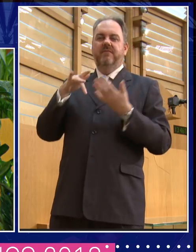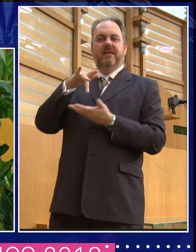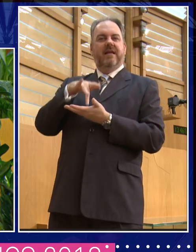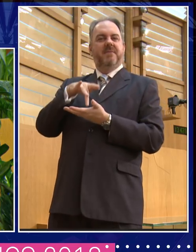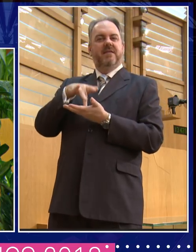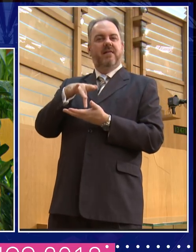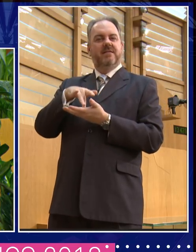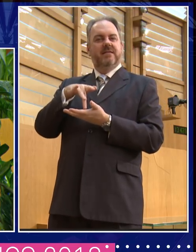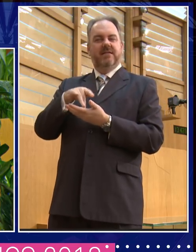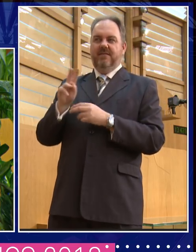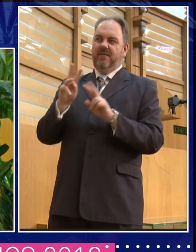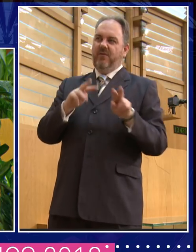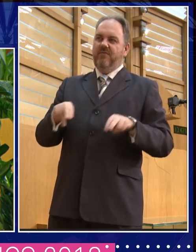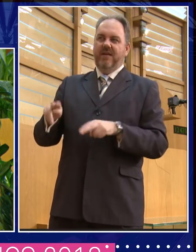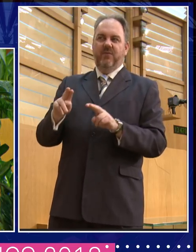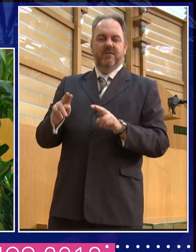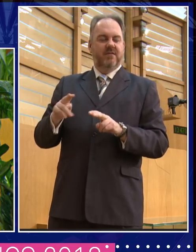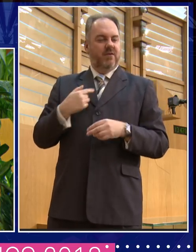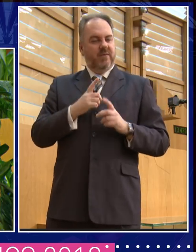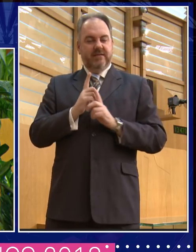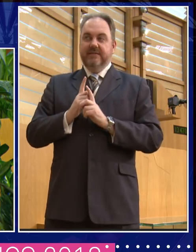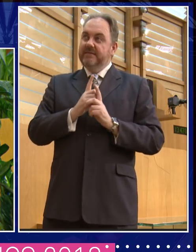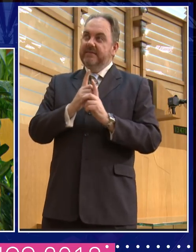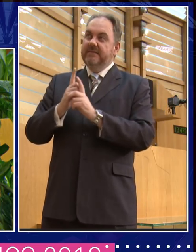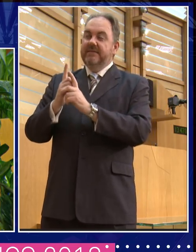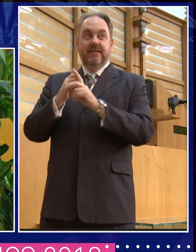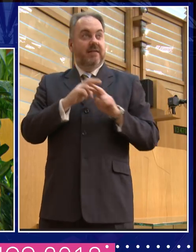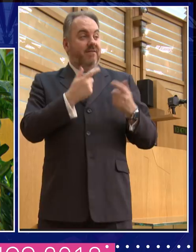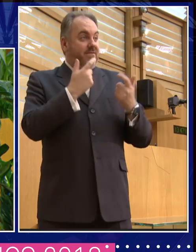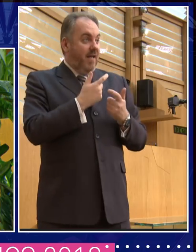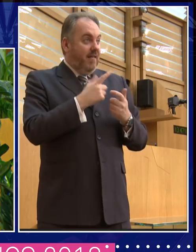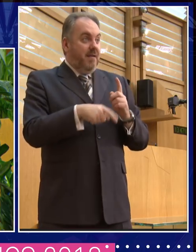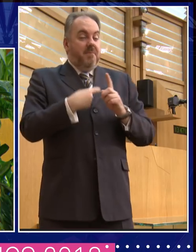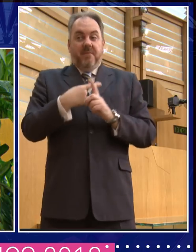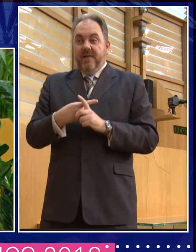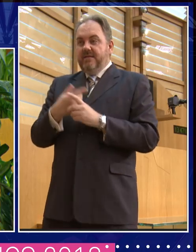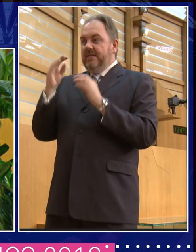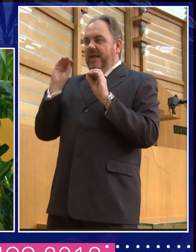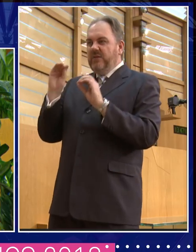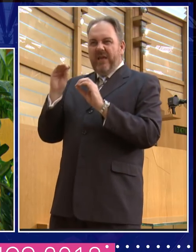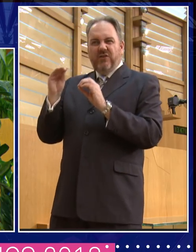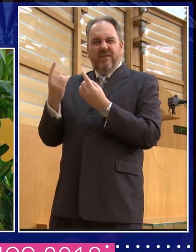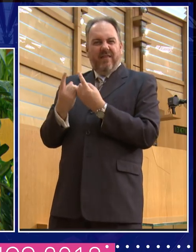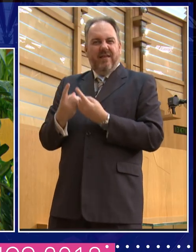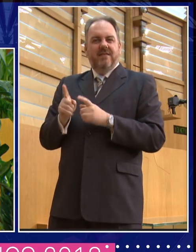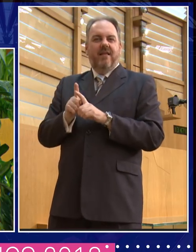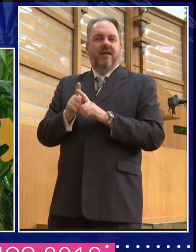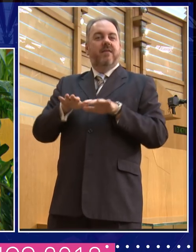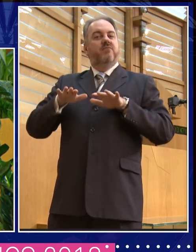went to London and she was a teacher. And so we did some fun things and we also did some educational things. We went to the British Museum. And there were two